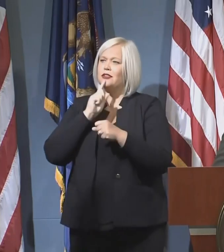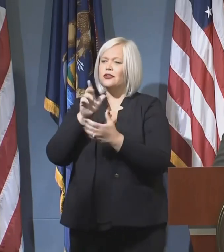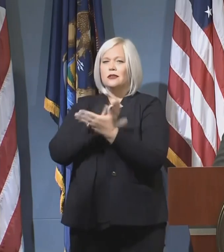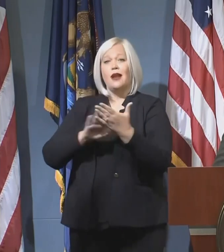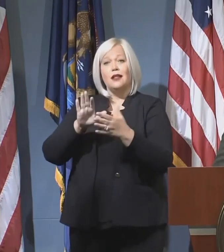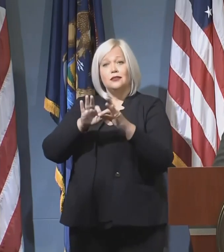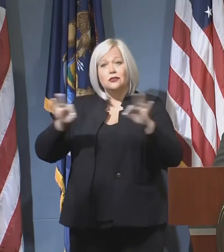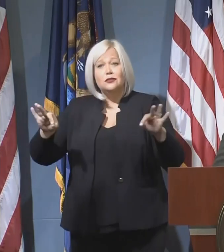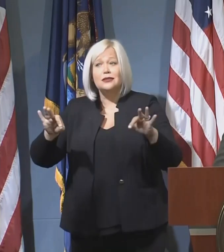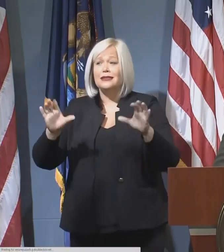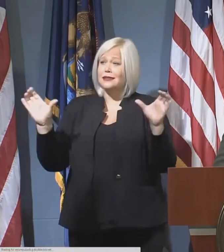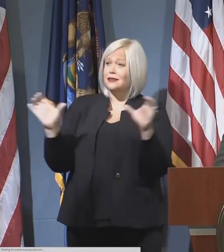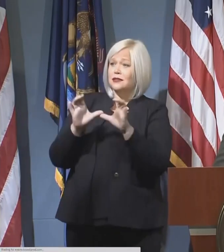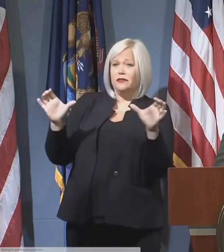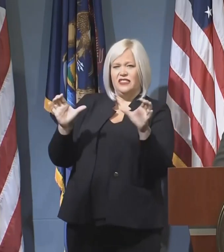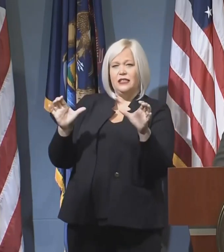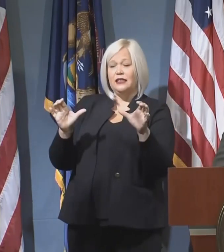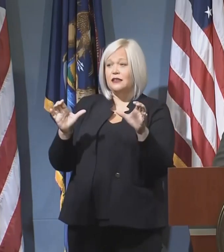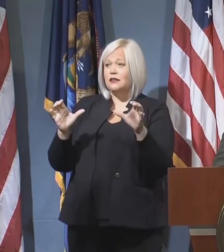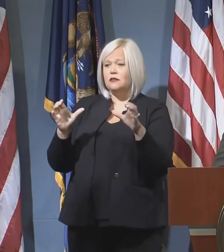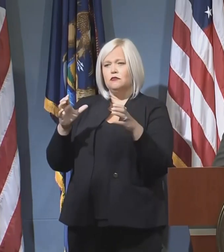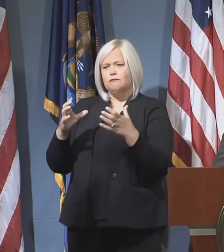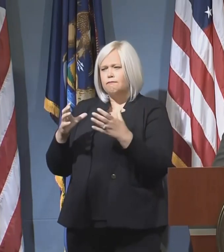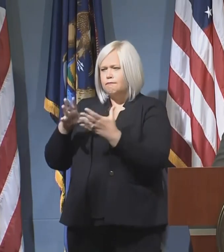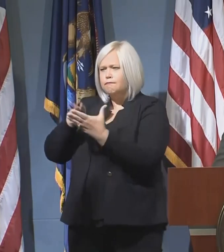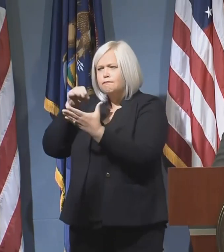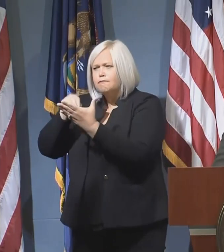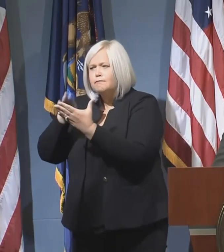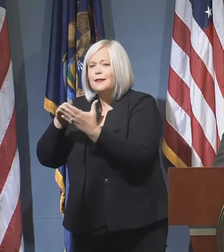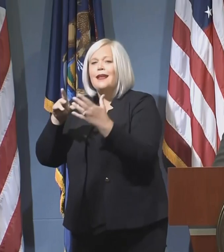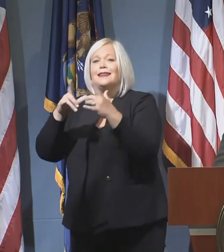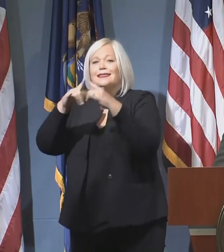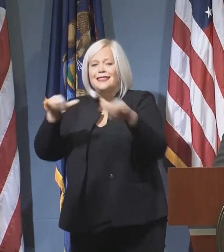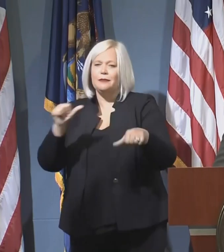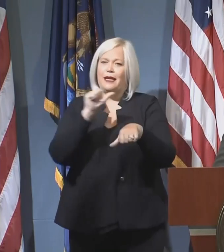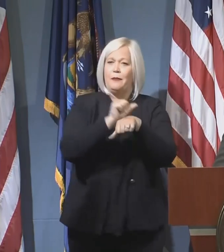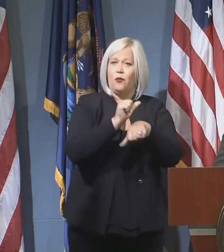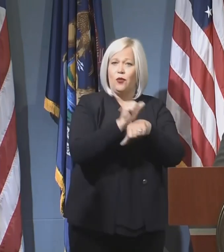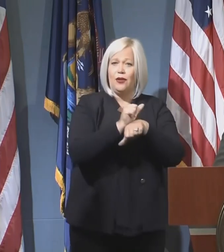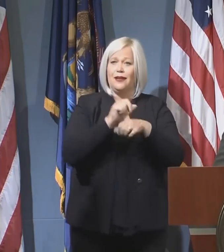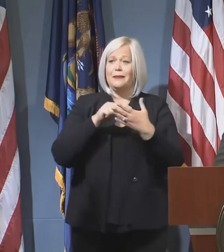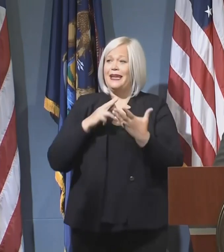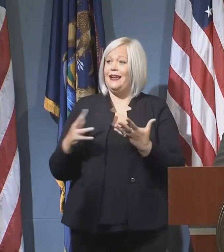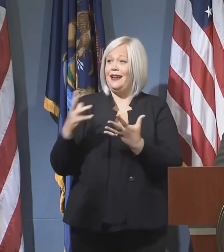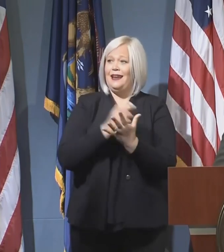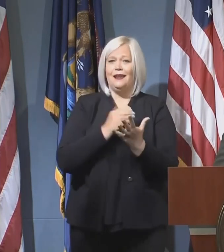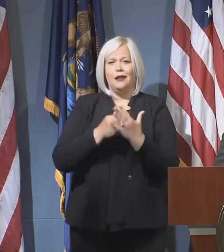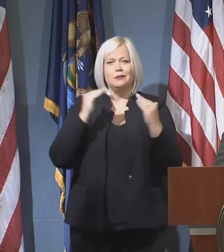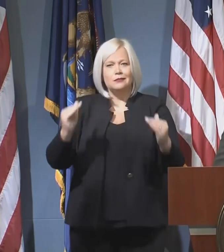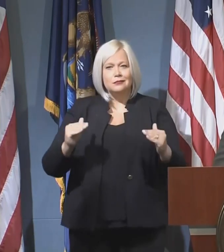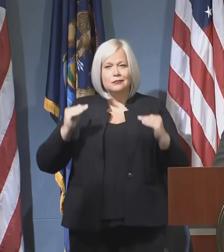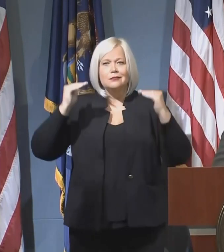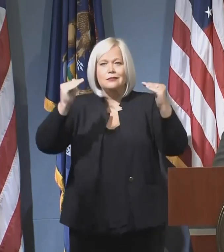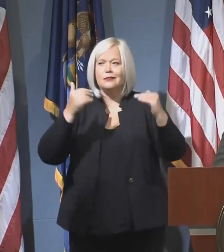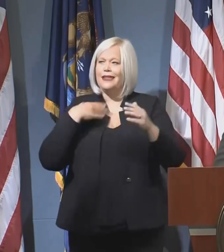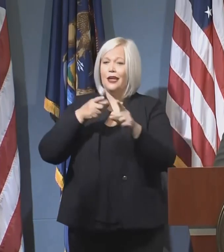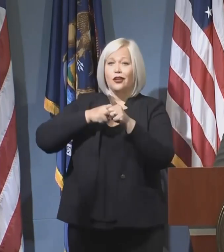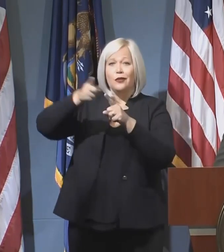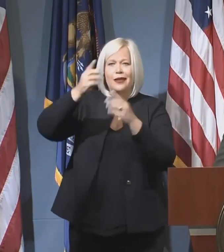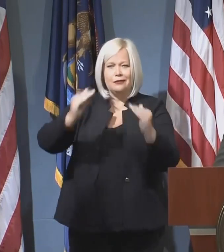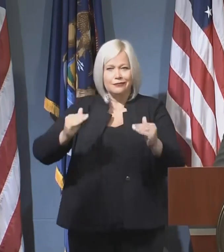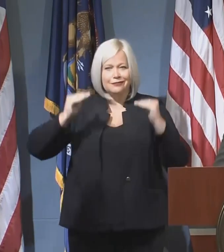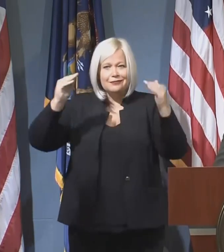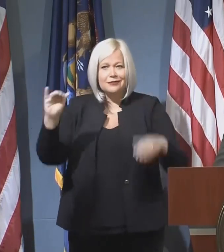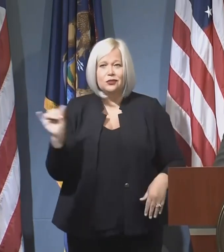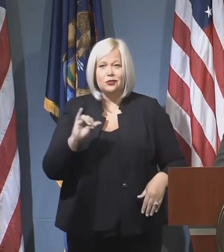degree or a certificate while working, earning more pay, and seeking advancements in their career. And by